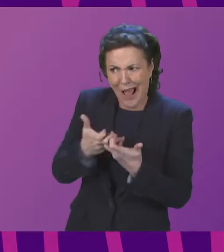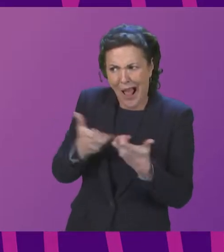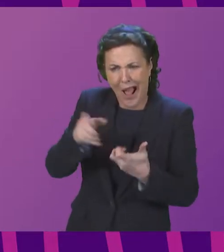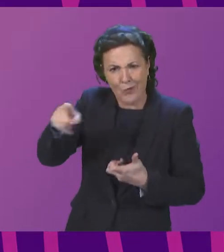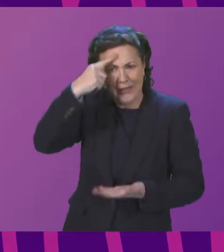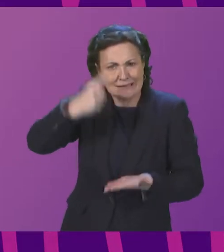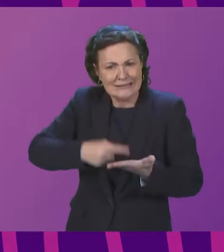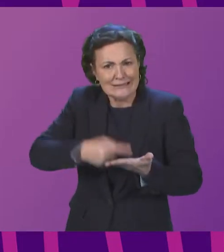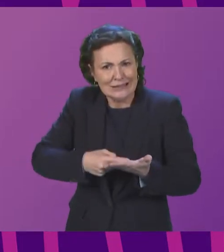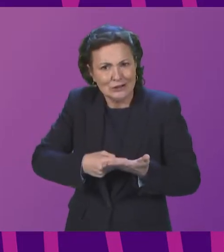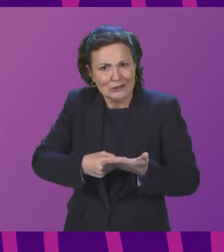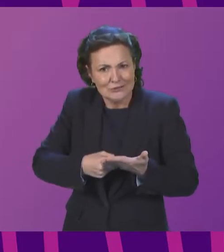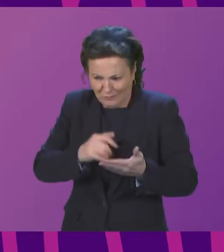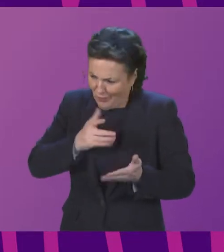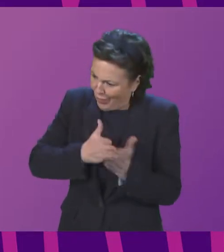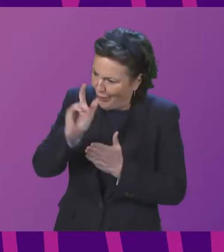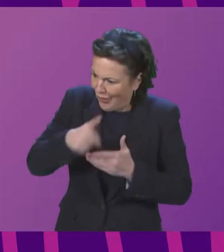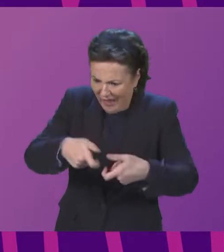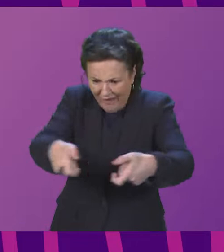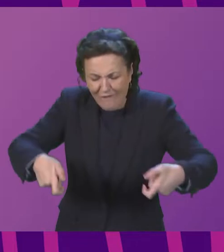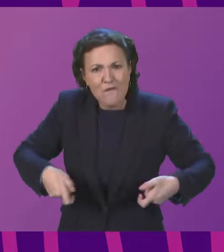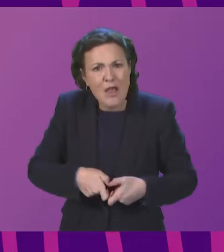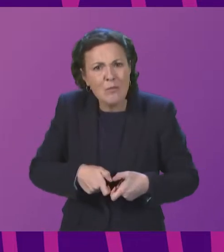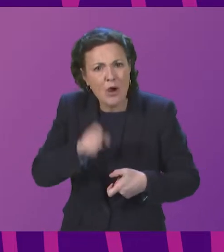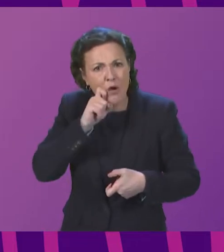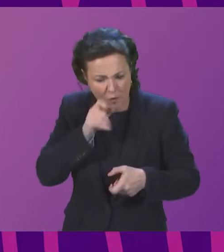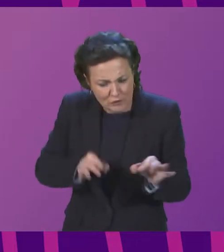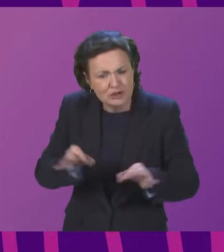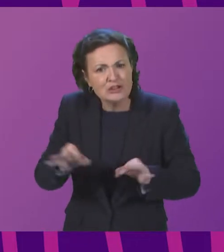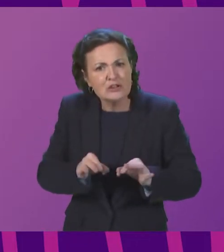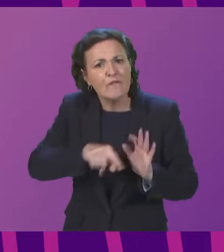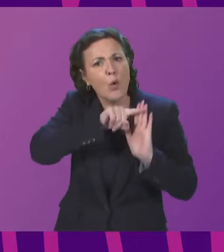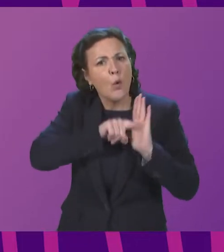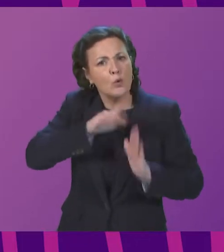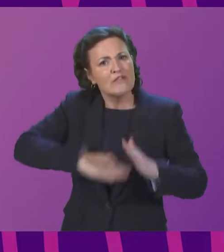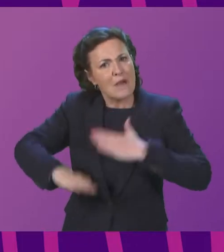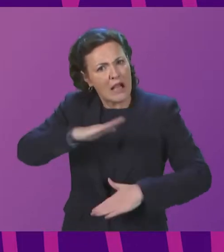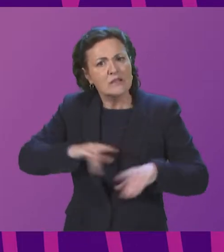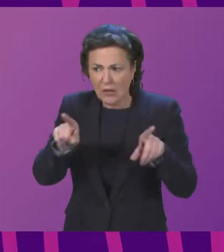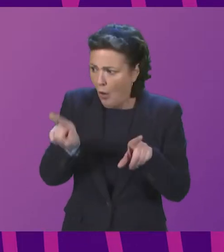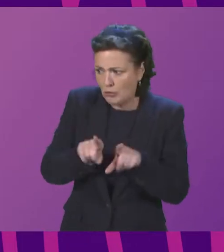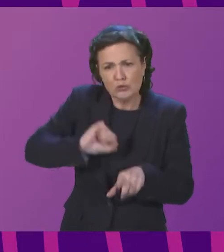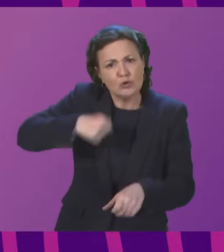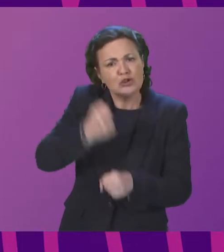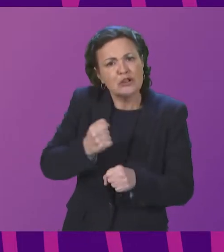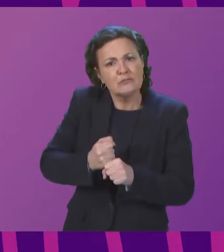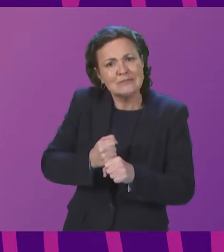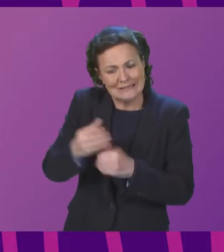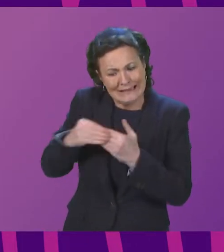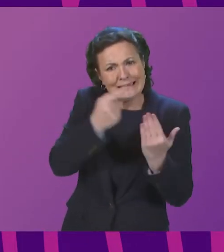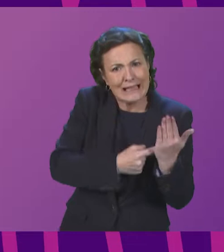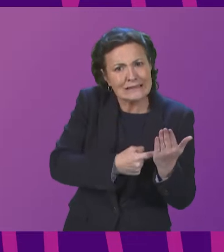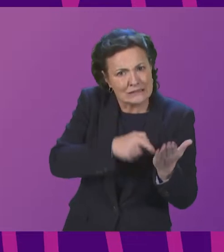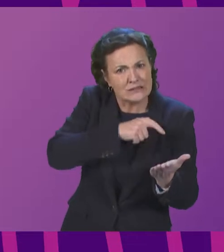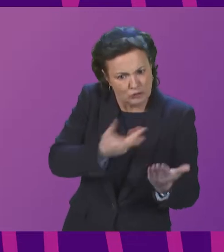regulatory's strategic code of practice and the scottish government's guidance right first time the committee wrote to the